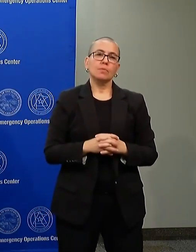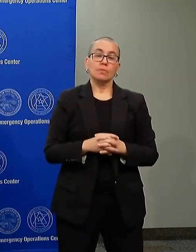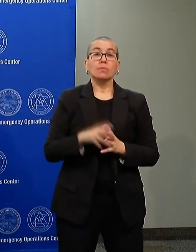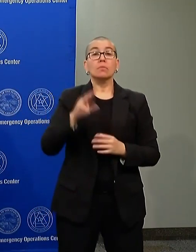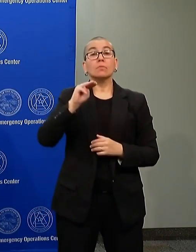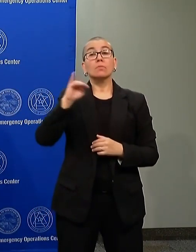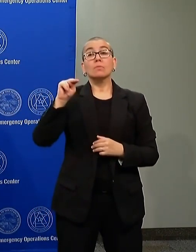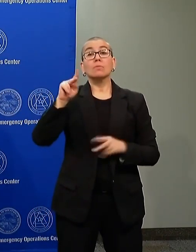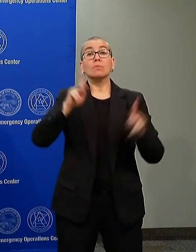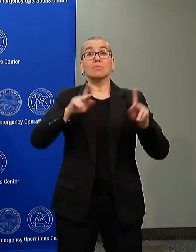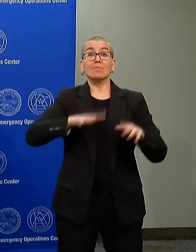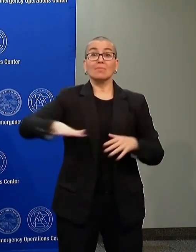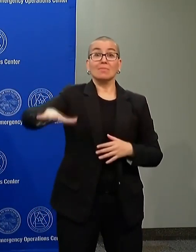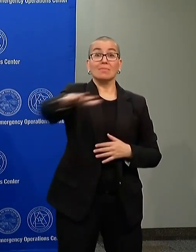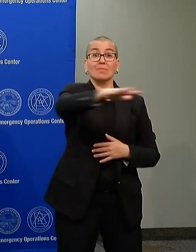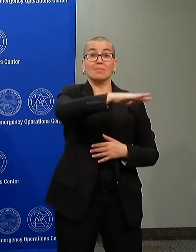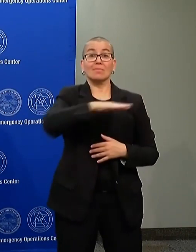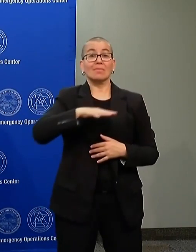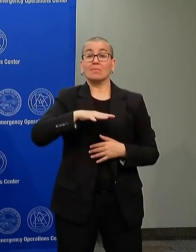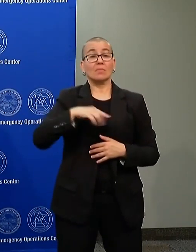community tolerate that.